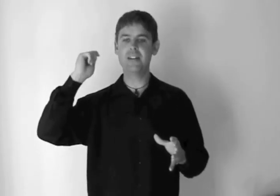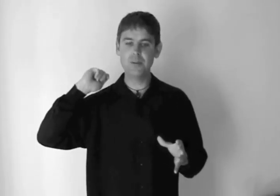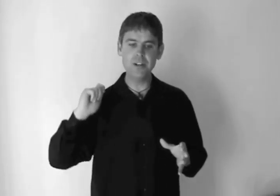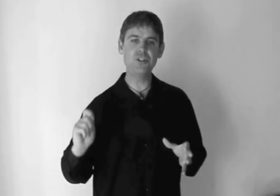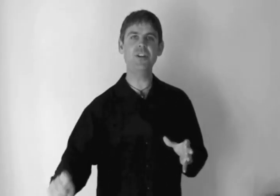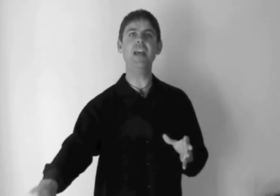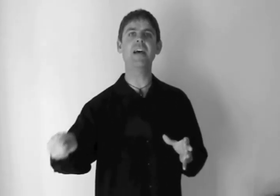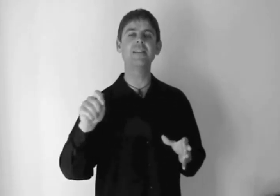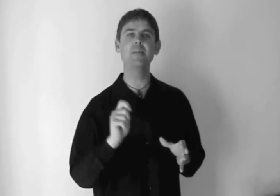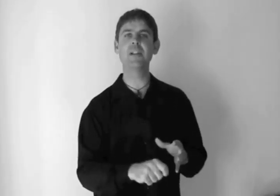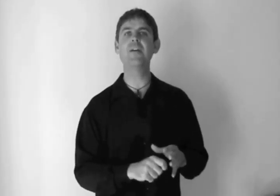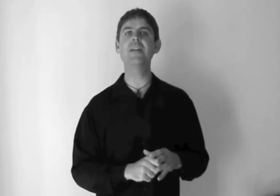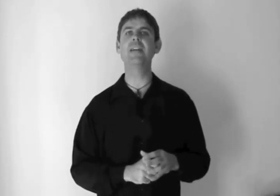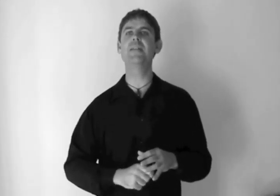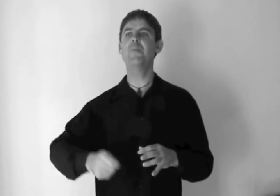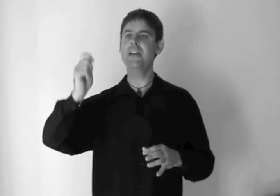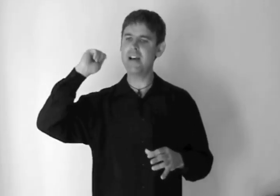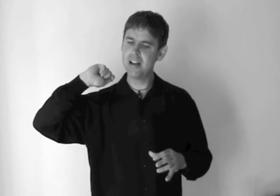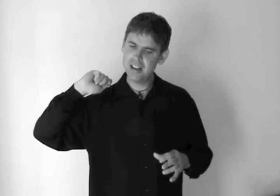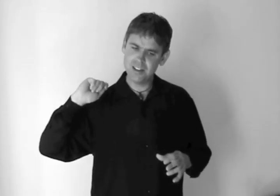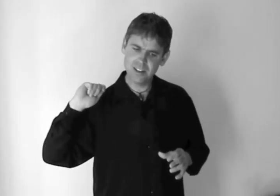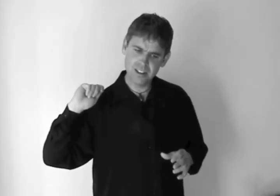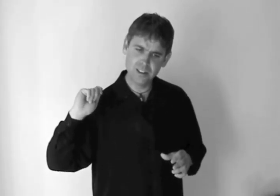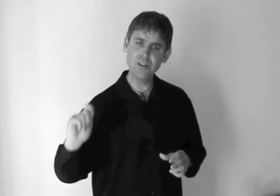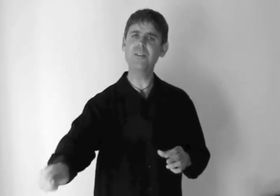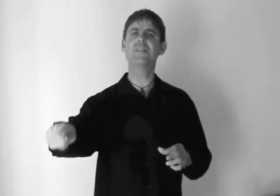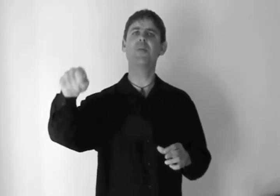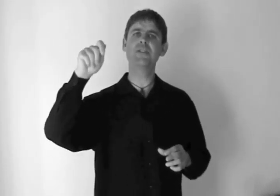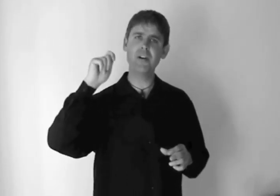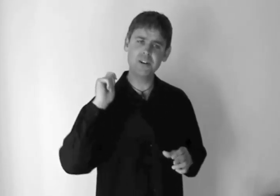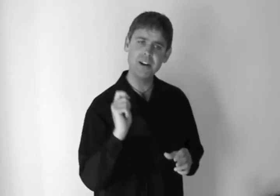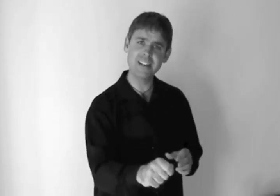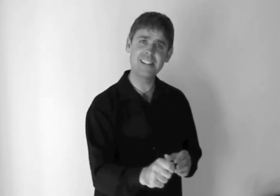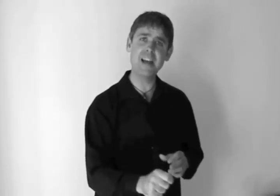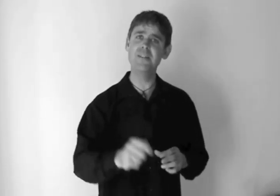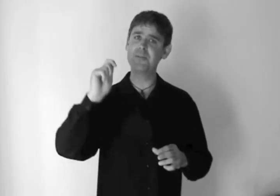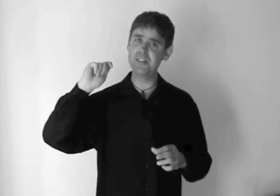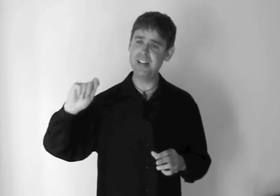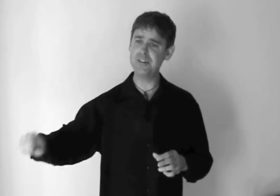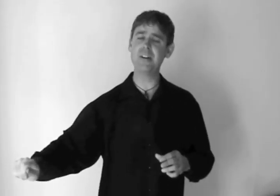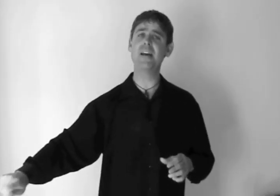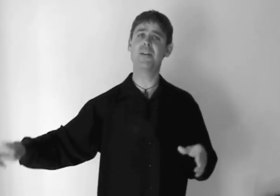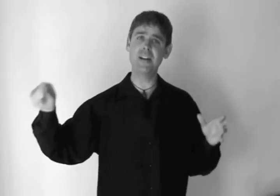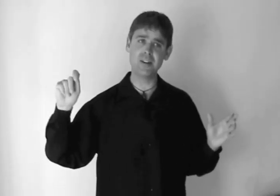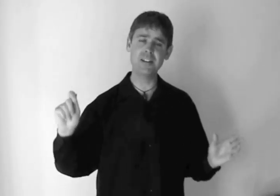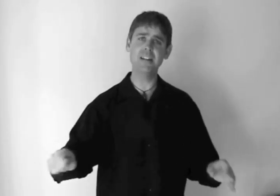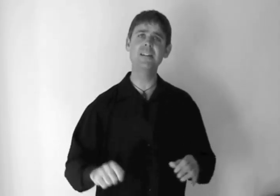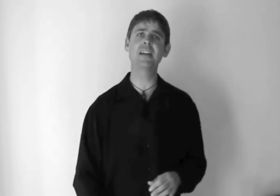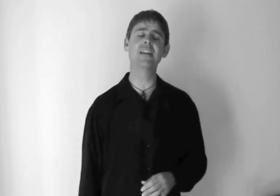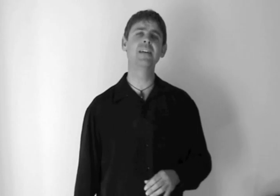we share a similarity in that we look as though we're trying to create sound through tension in our conducting technique.